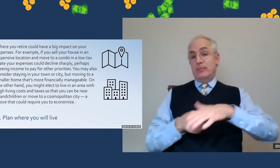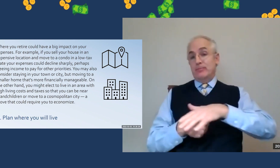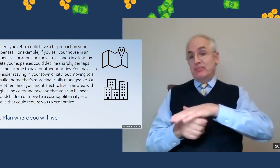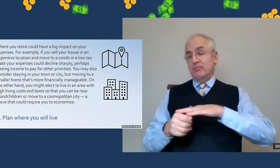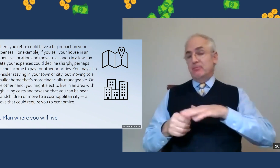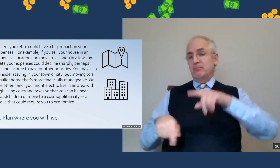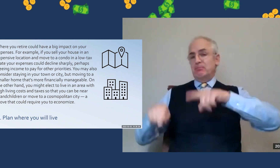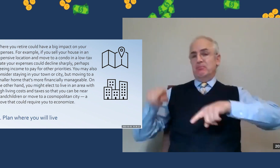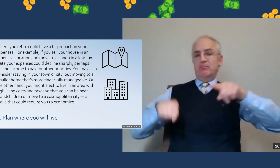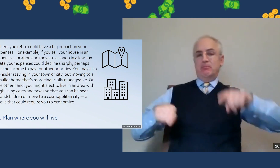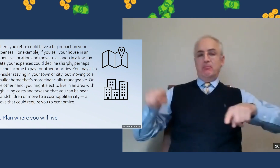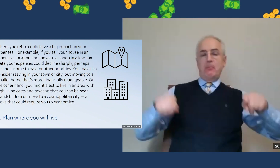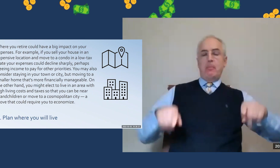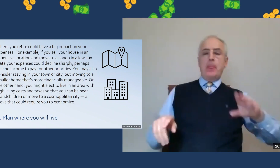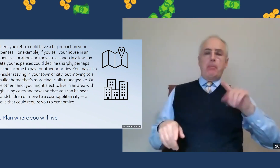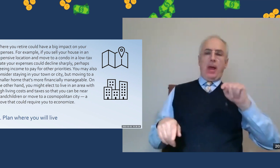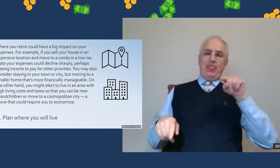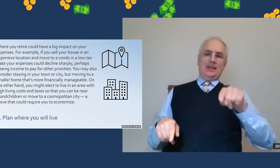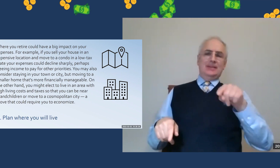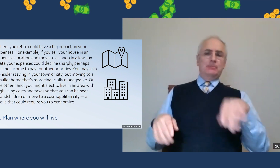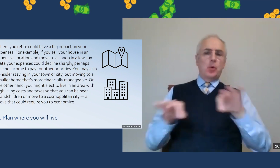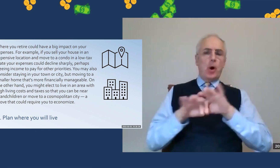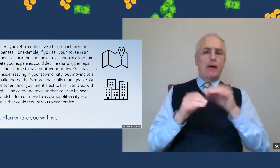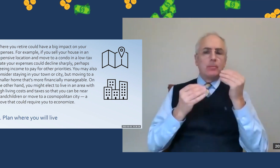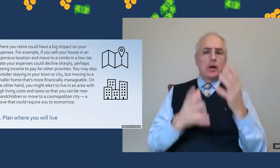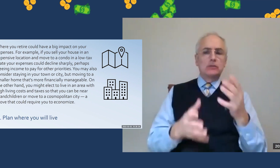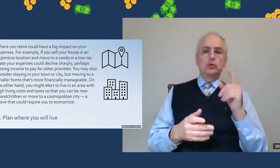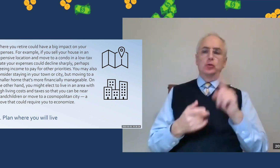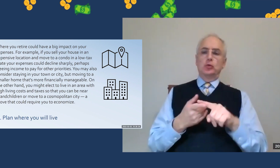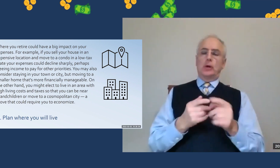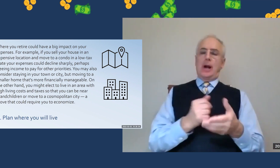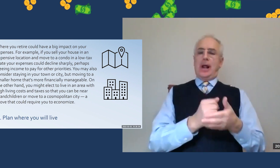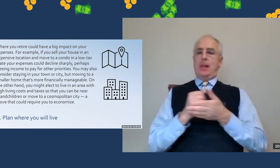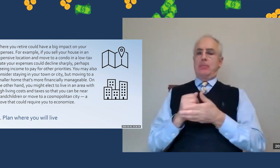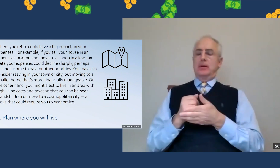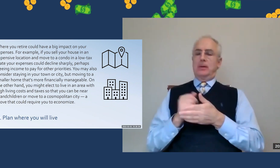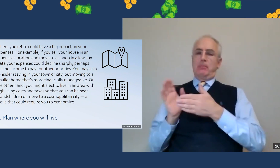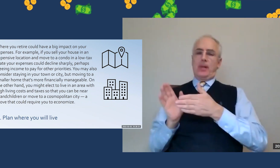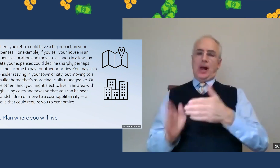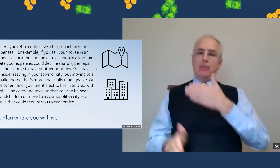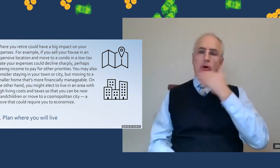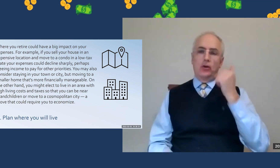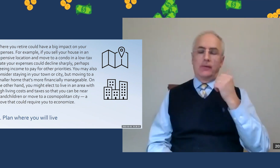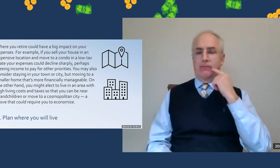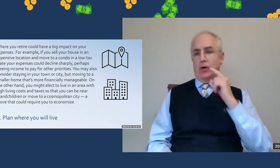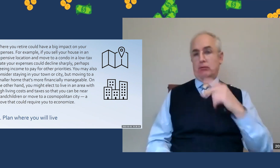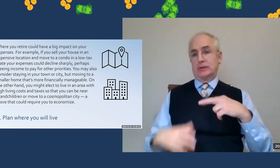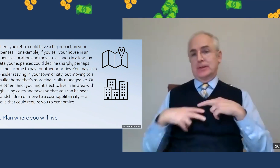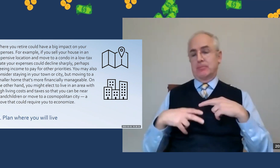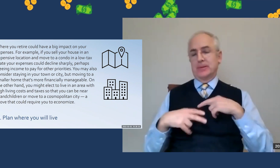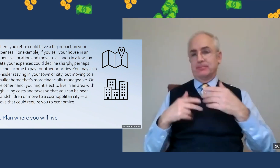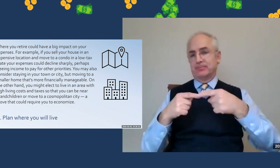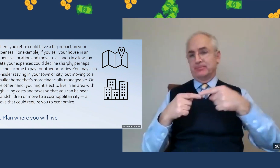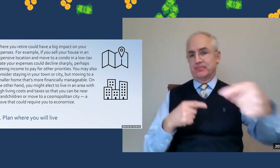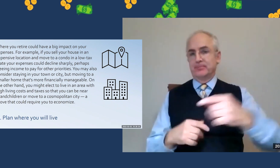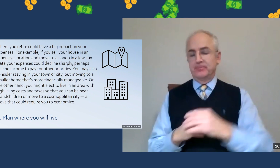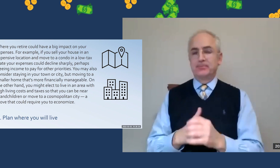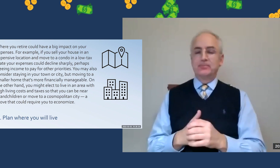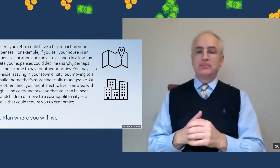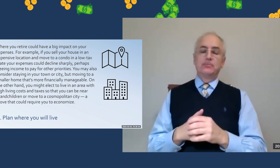Some have built a community where they are and love that community. But this is important information for you to consider as it can help you to